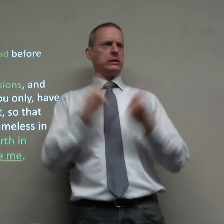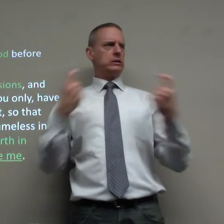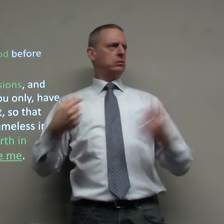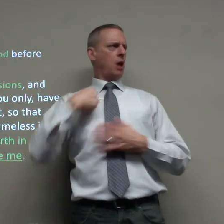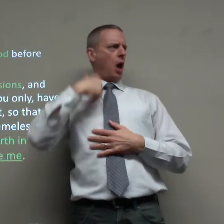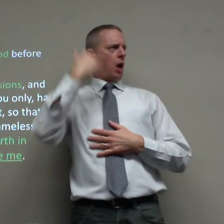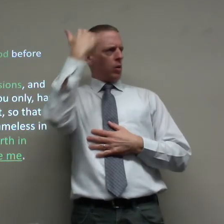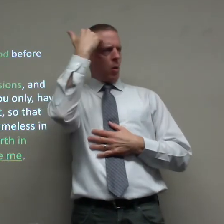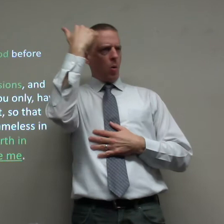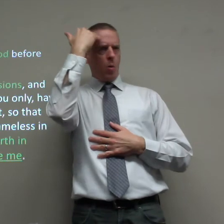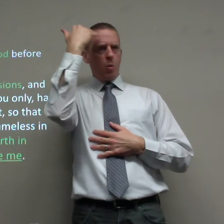I'm a sinner